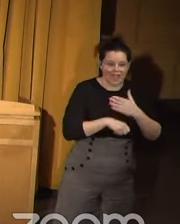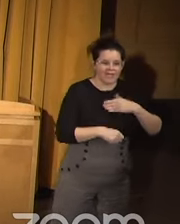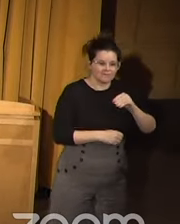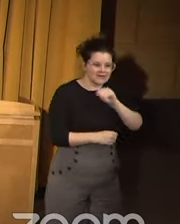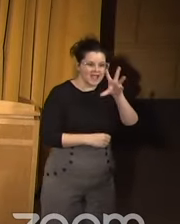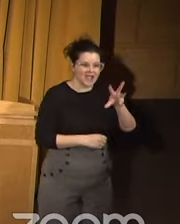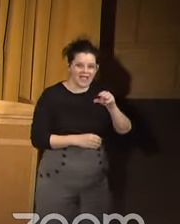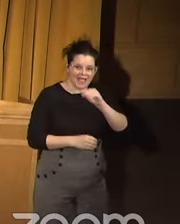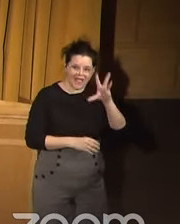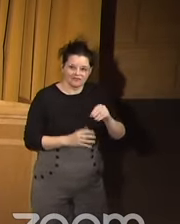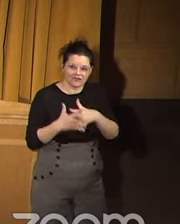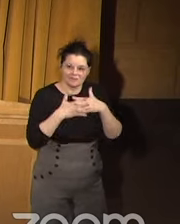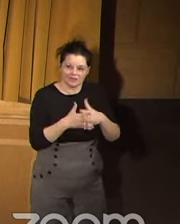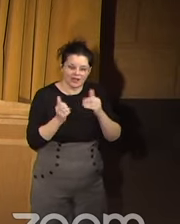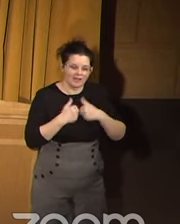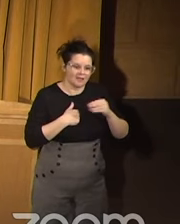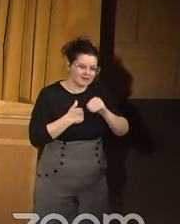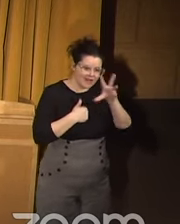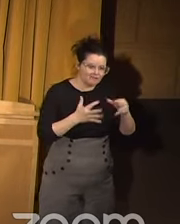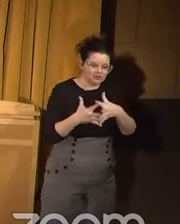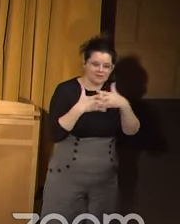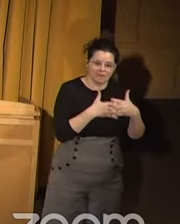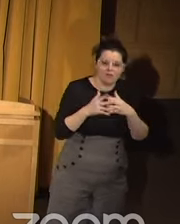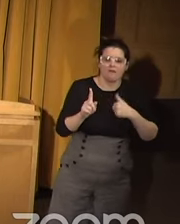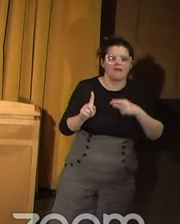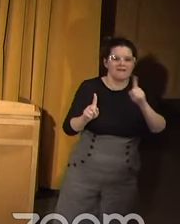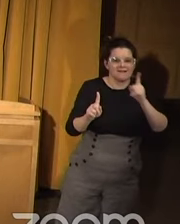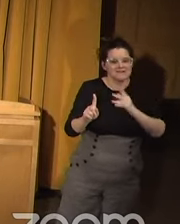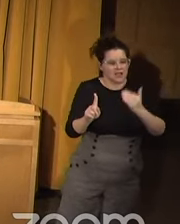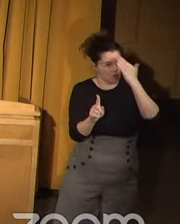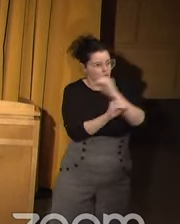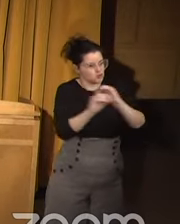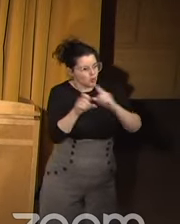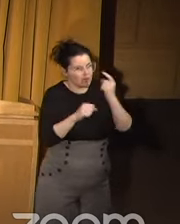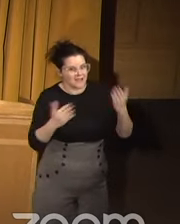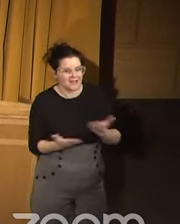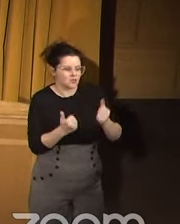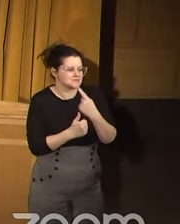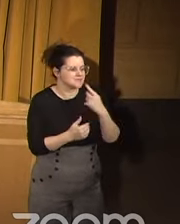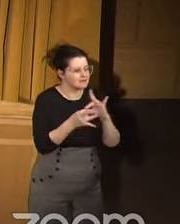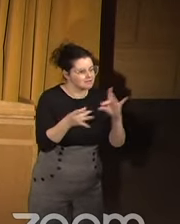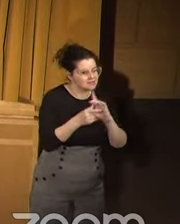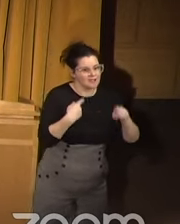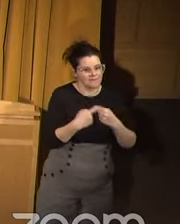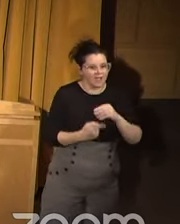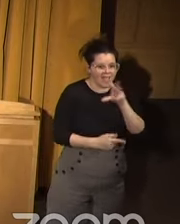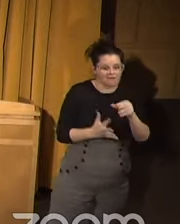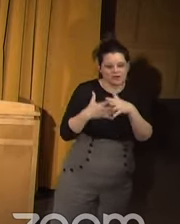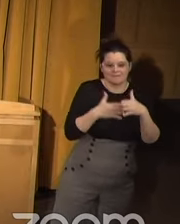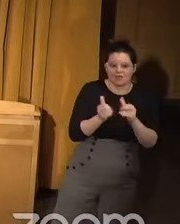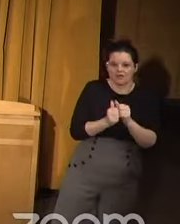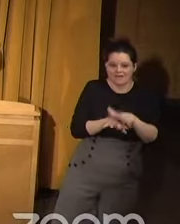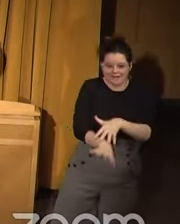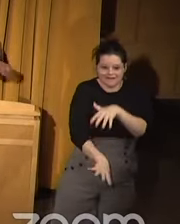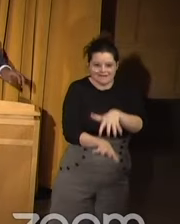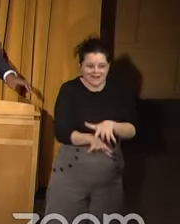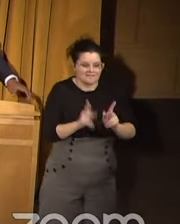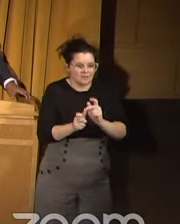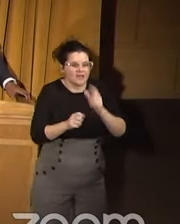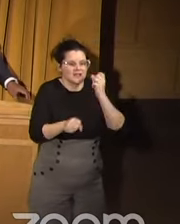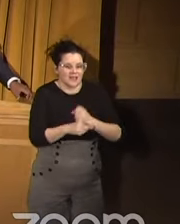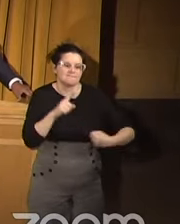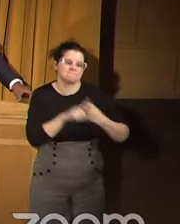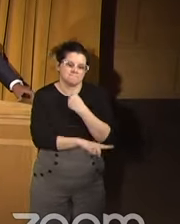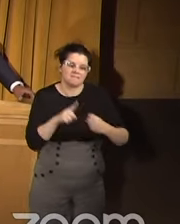we, sir, sir. said nothing about African-Americans and natives getting